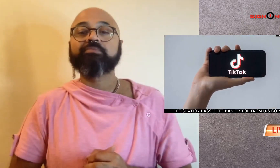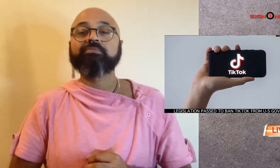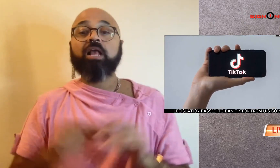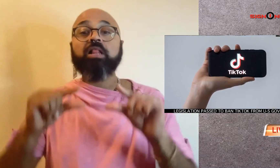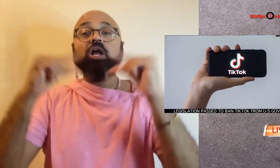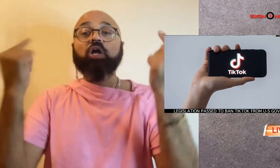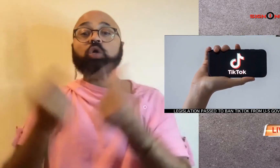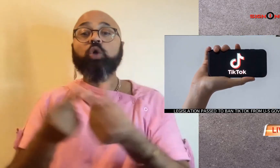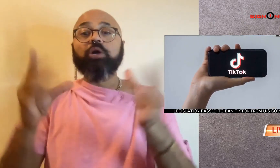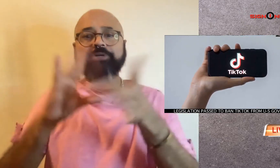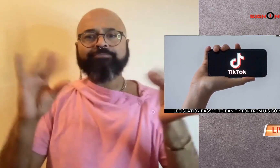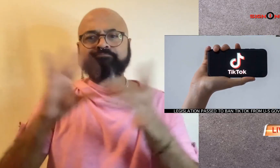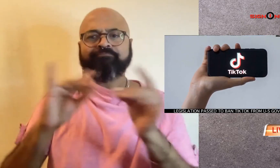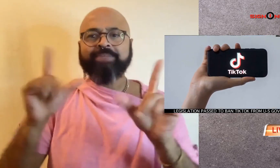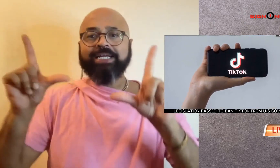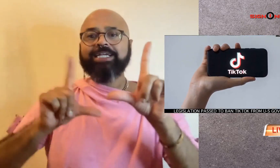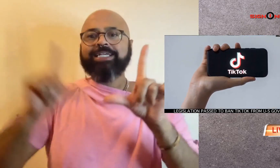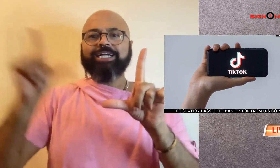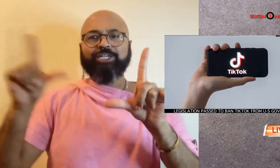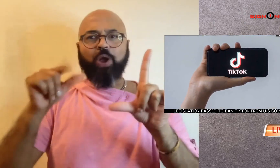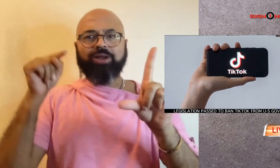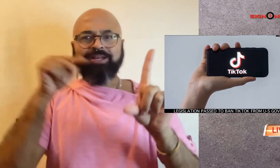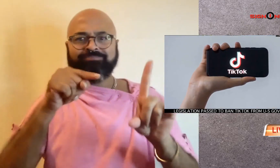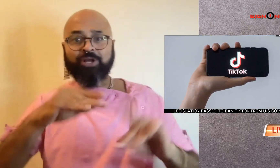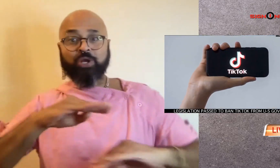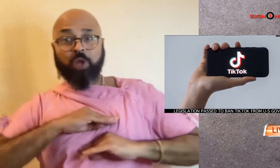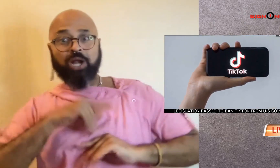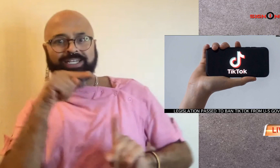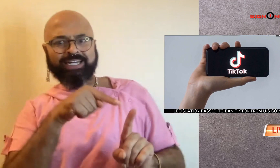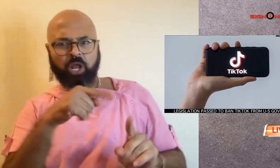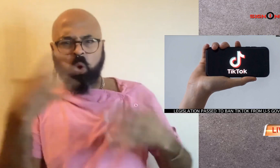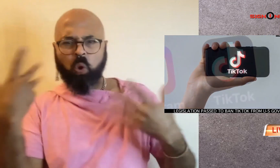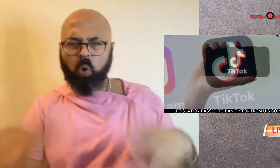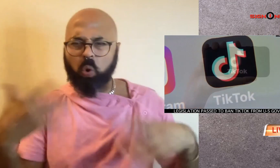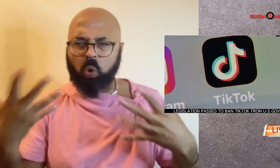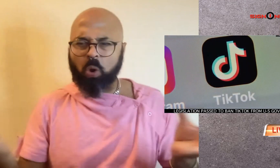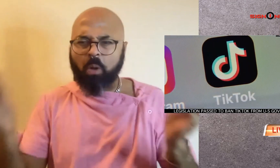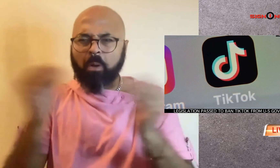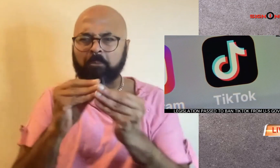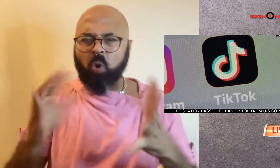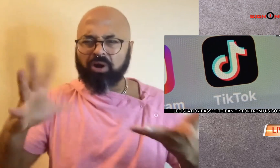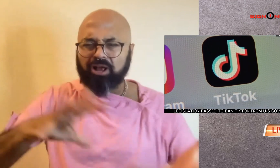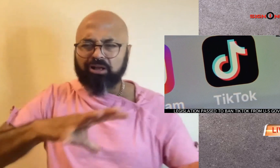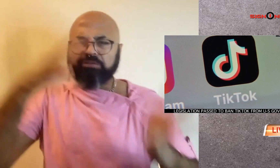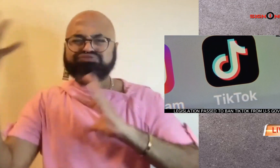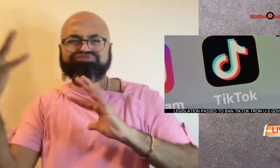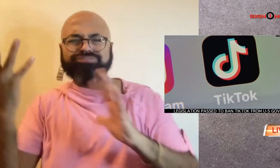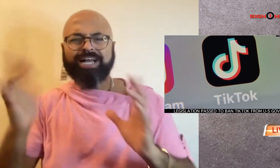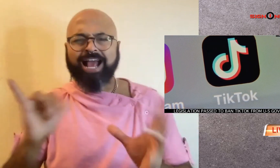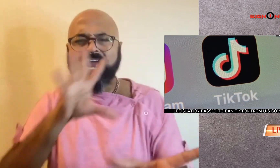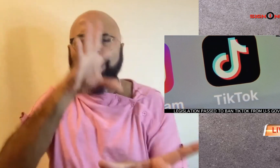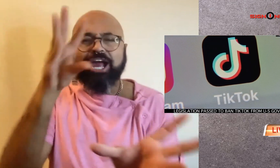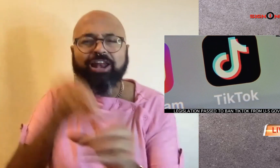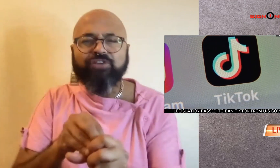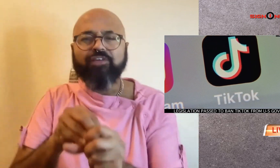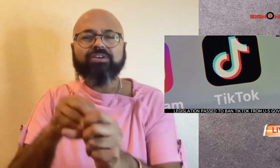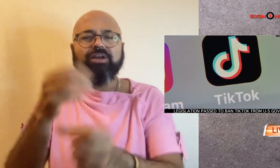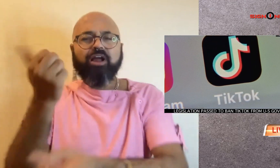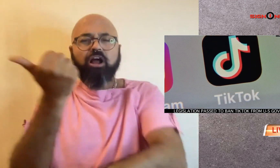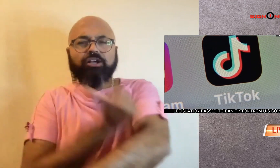The group says TikTok's content has a lot of controversial content that involves drugs,